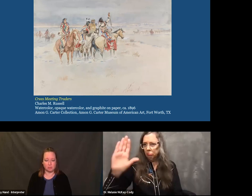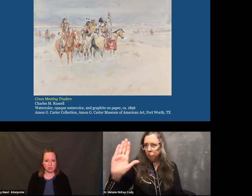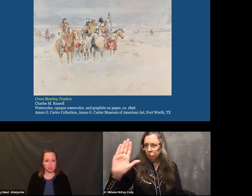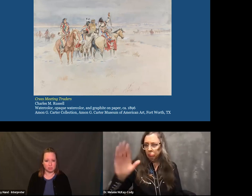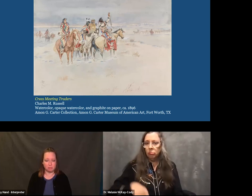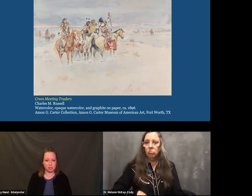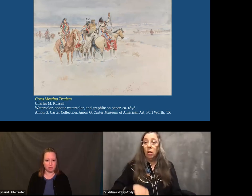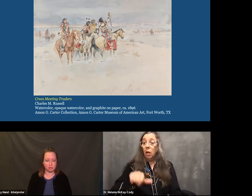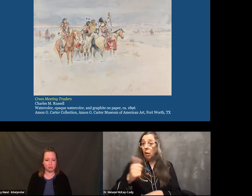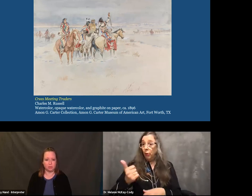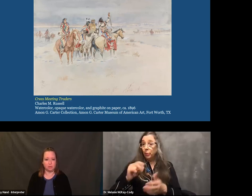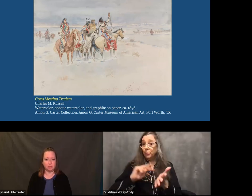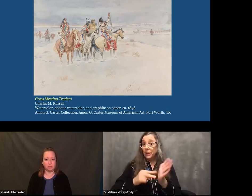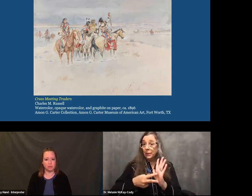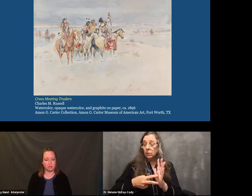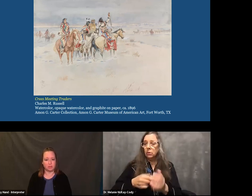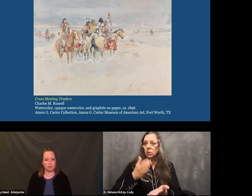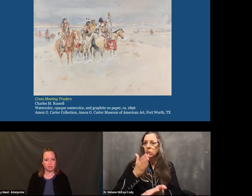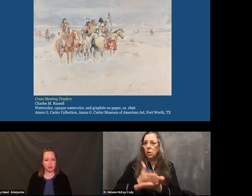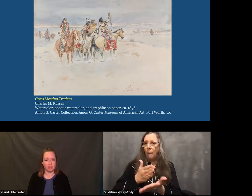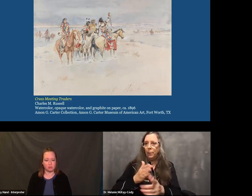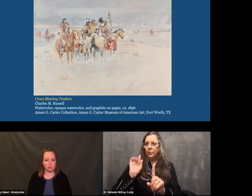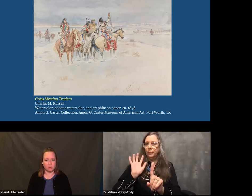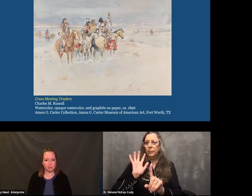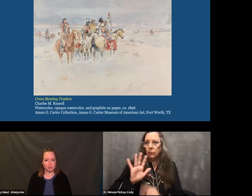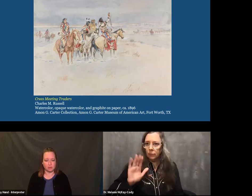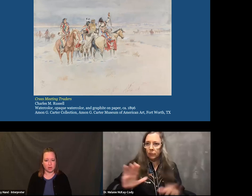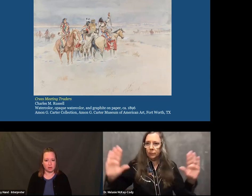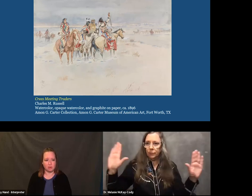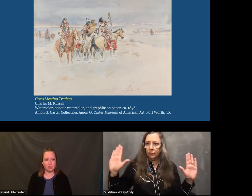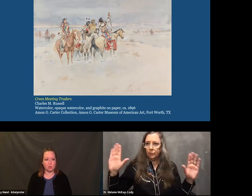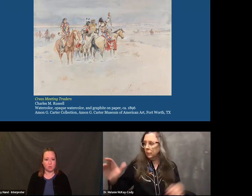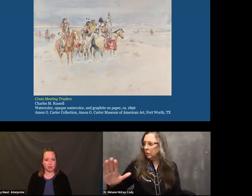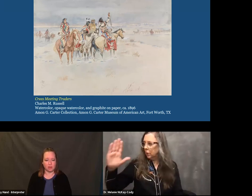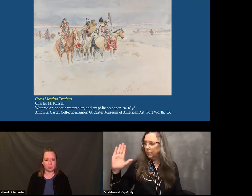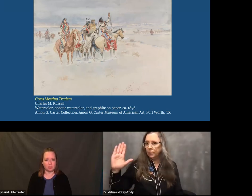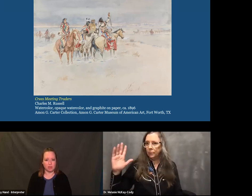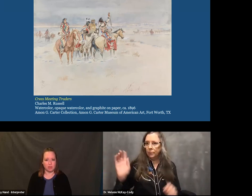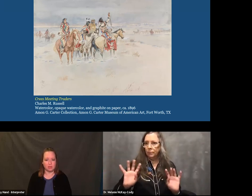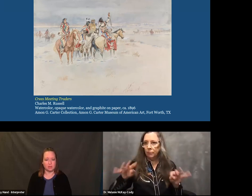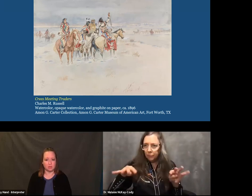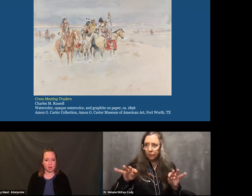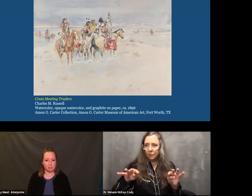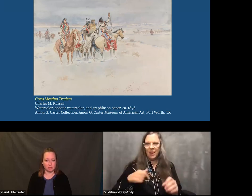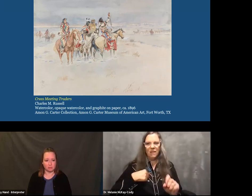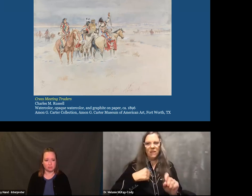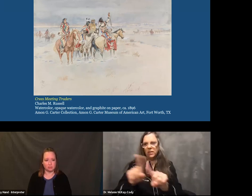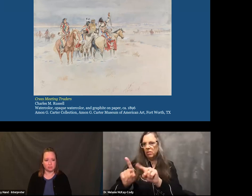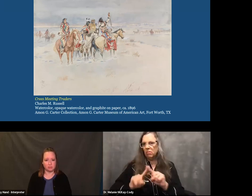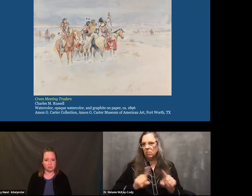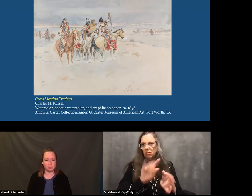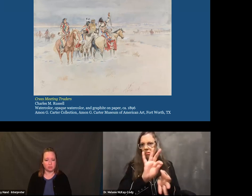I intend this meeting to be peaceful. There's no fighting or war at this time. Or it can also mean stop.